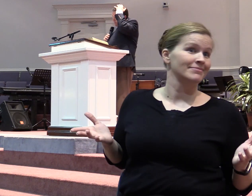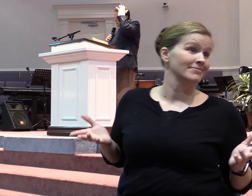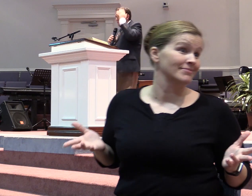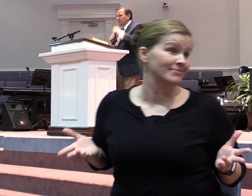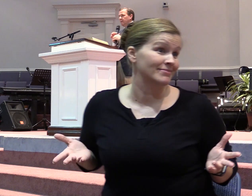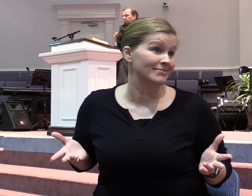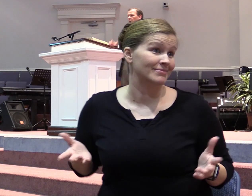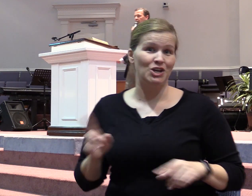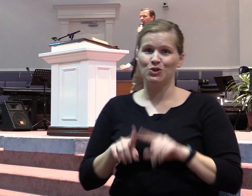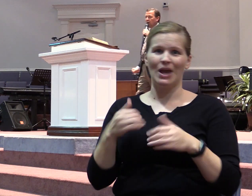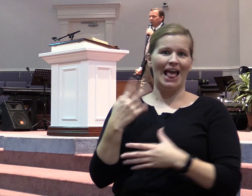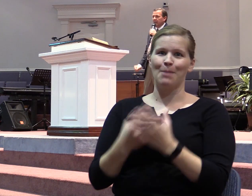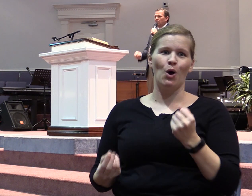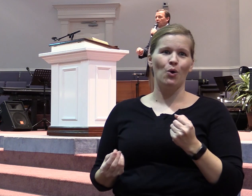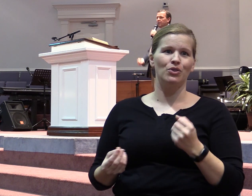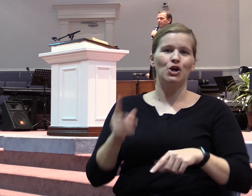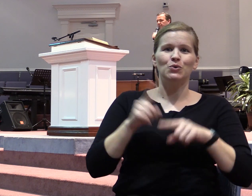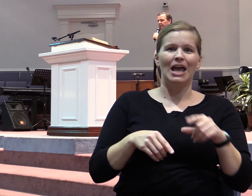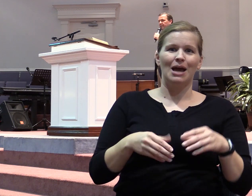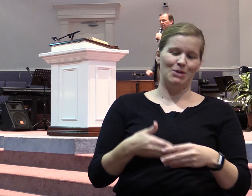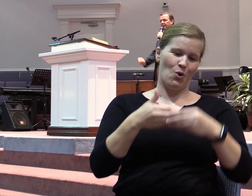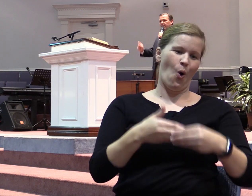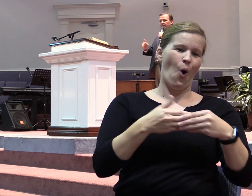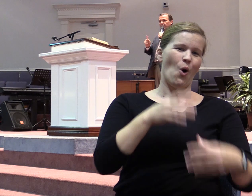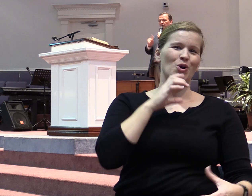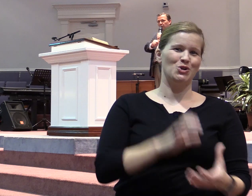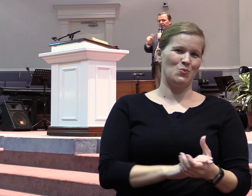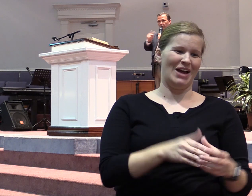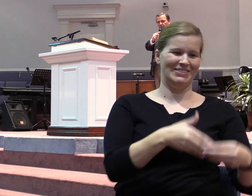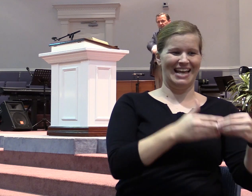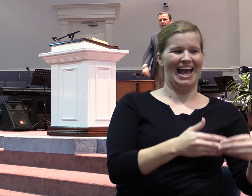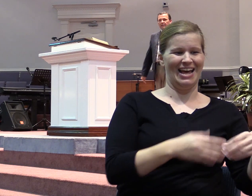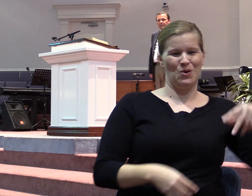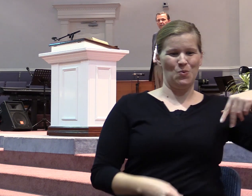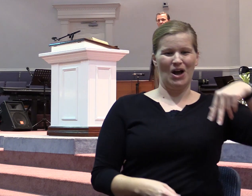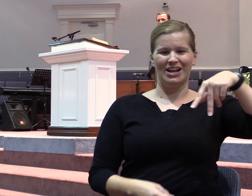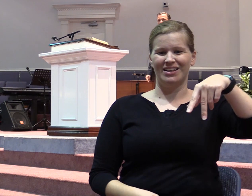You can't be holding your wife's hand, walking down the street and checking out every other woman that goes by. That's right.